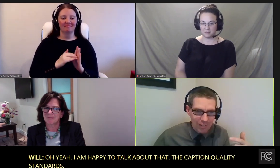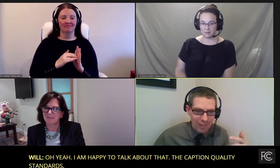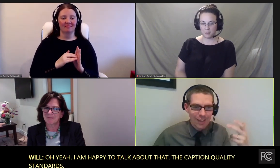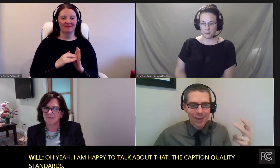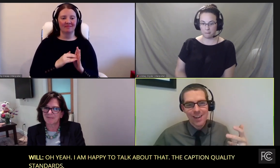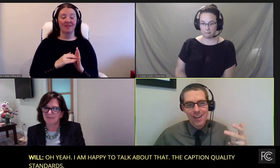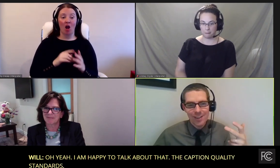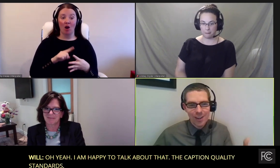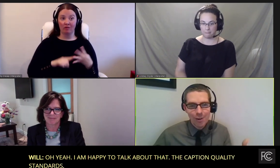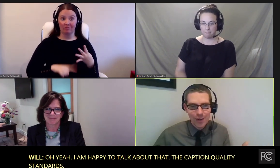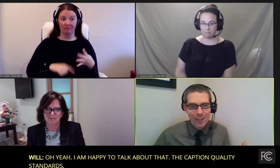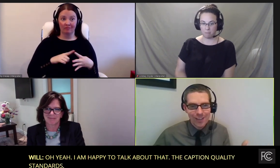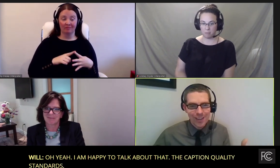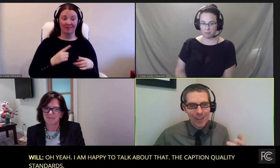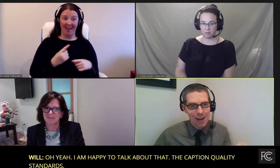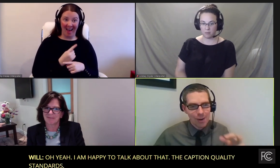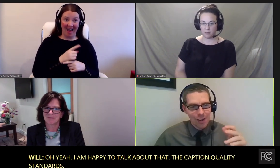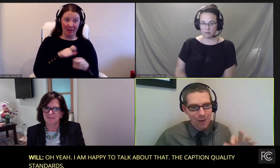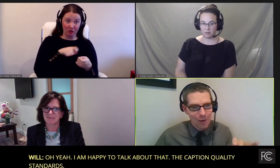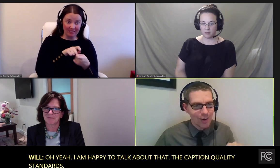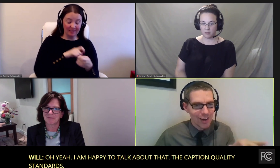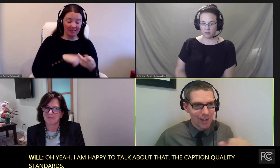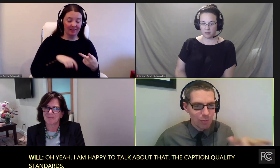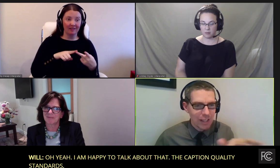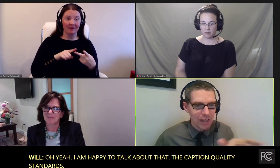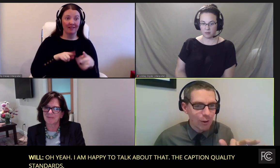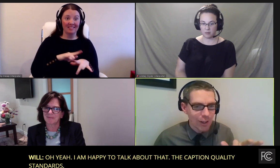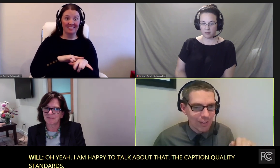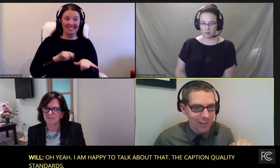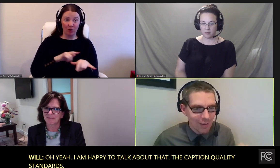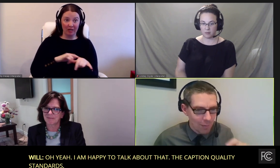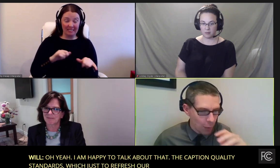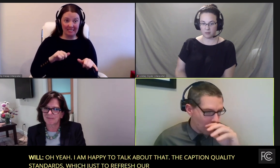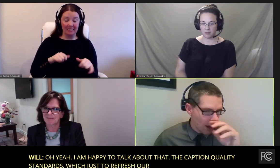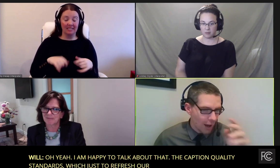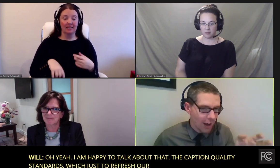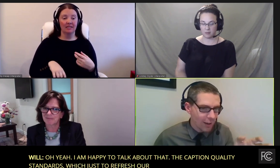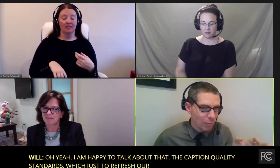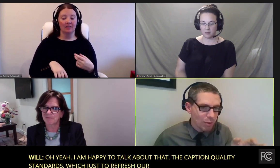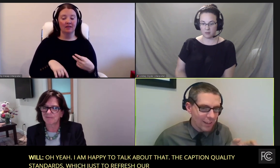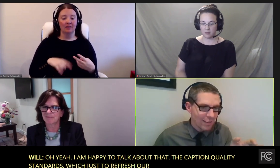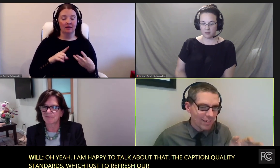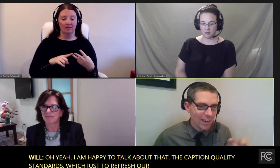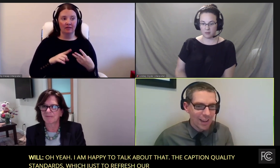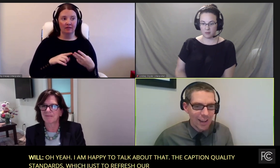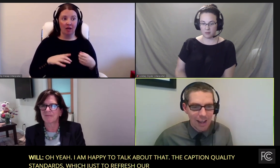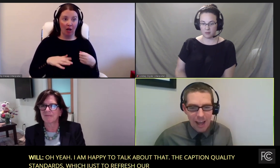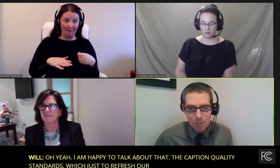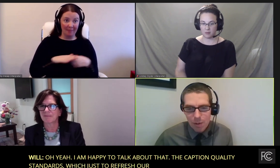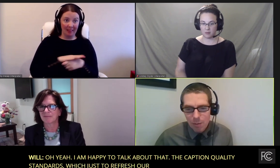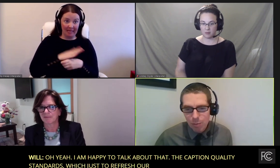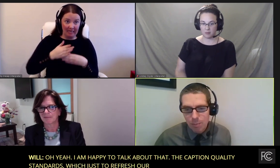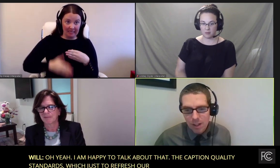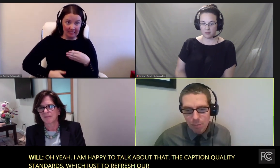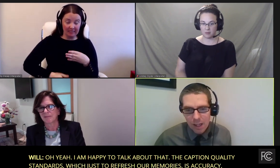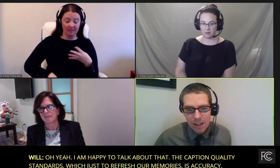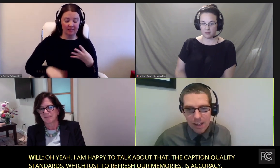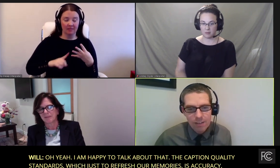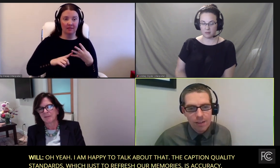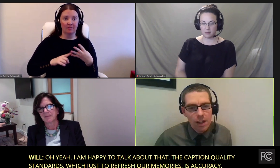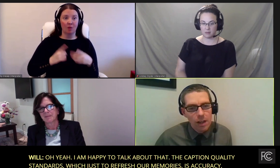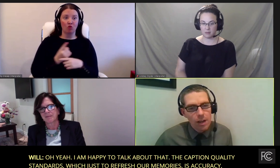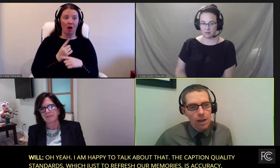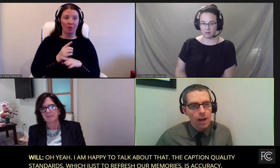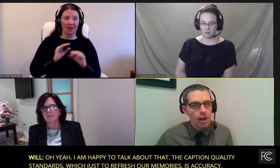accuracy, synchronicity, or being synchronous, completeness, and being properly